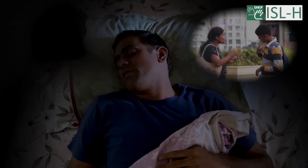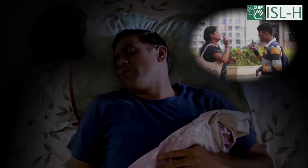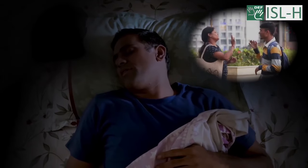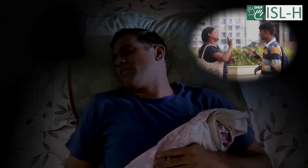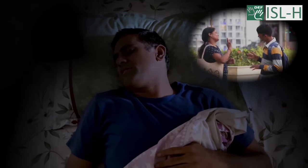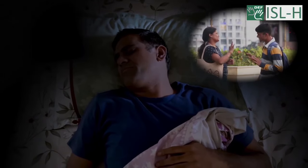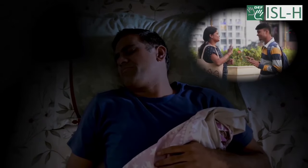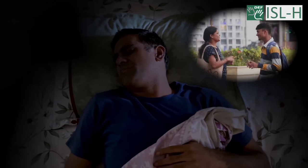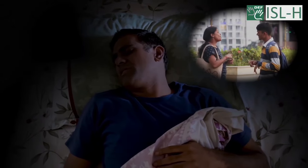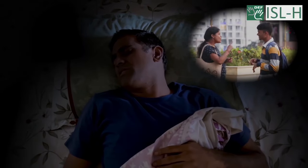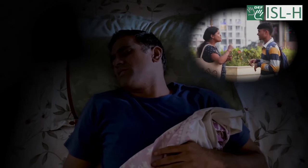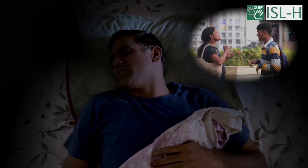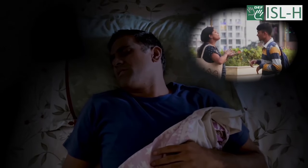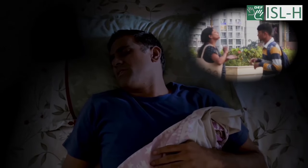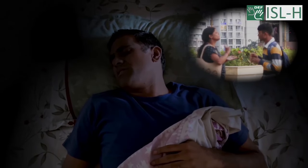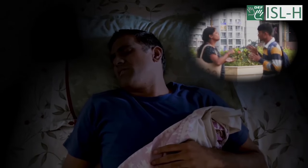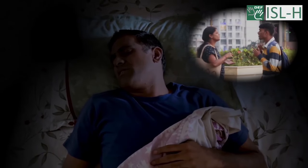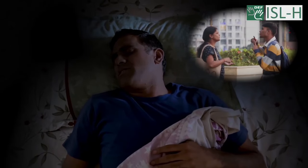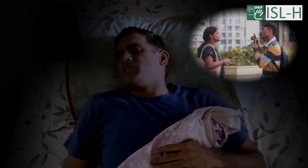Talking with hand movements and facial expressions?